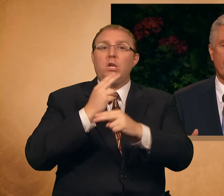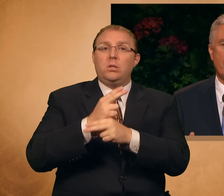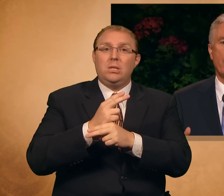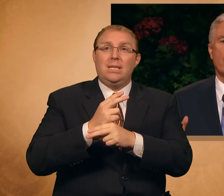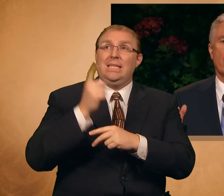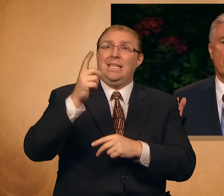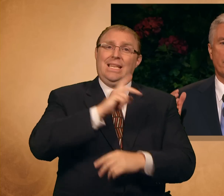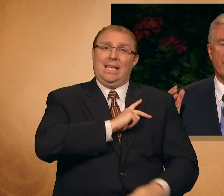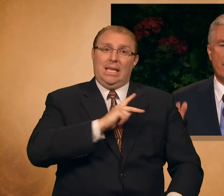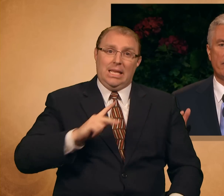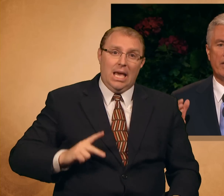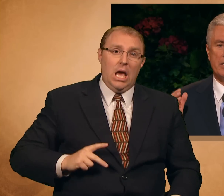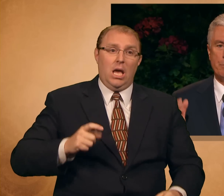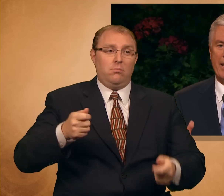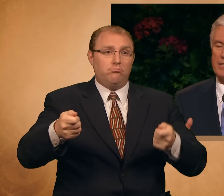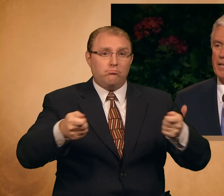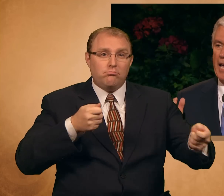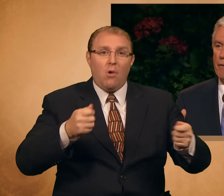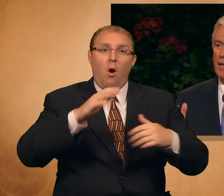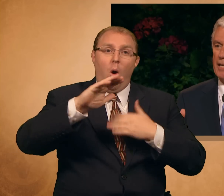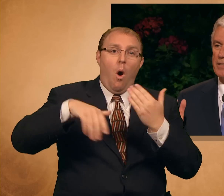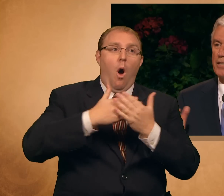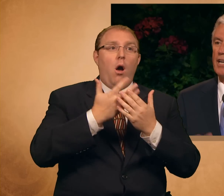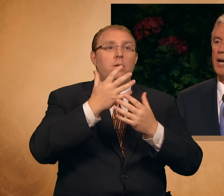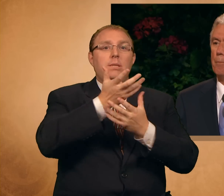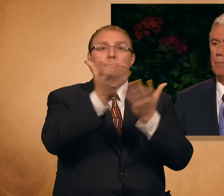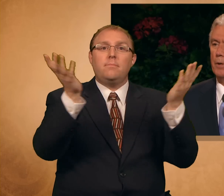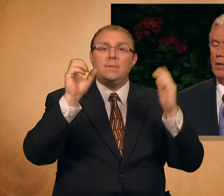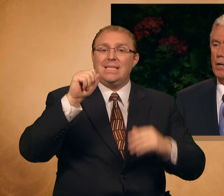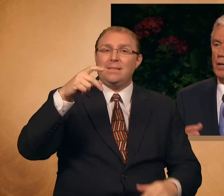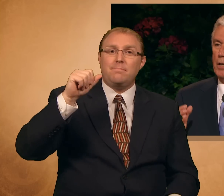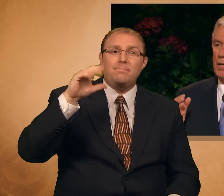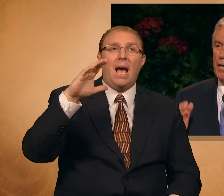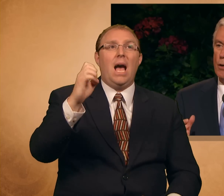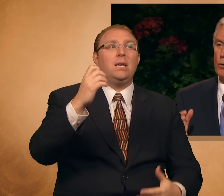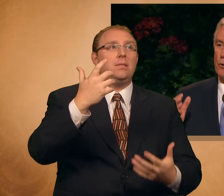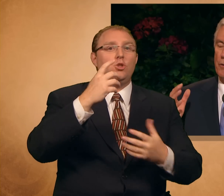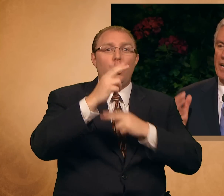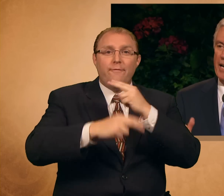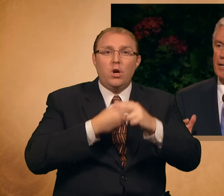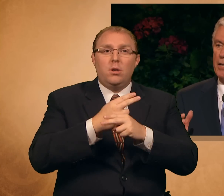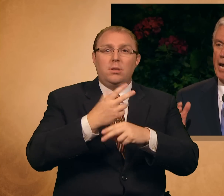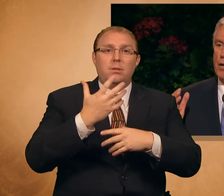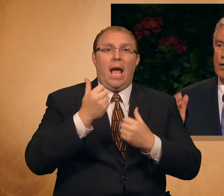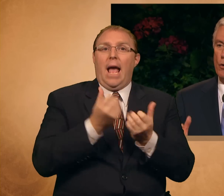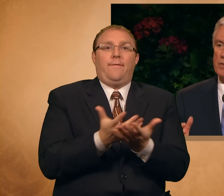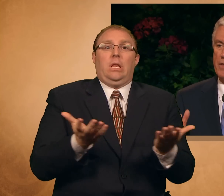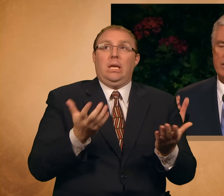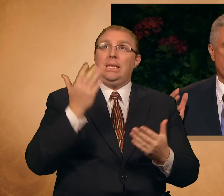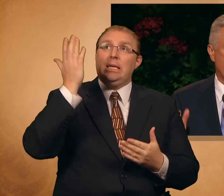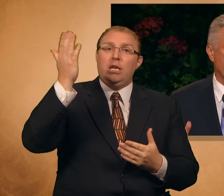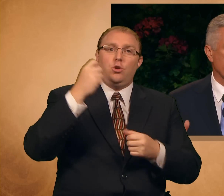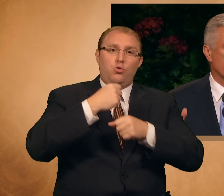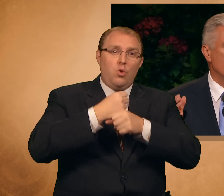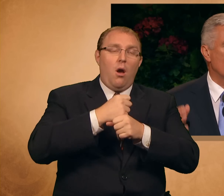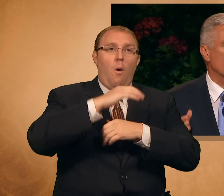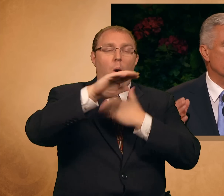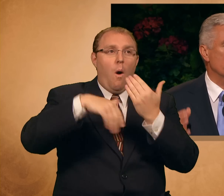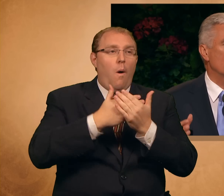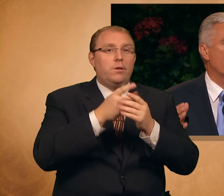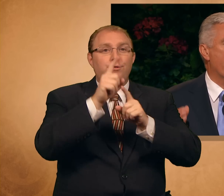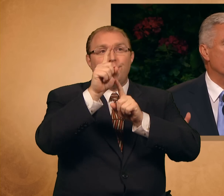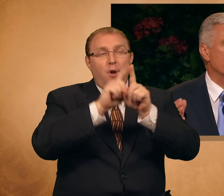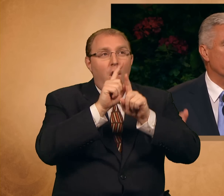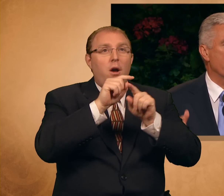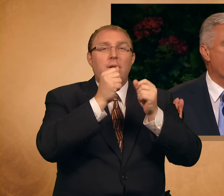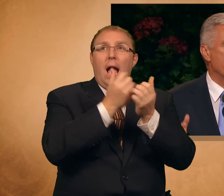King of infinite space and everlasting time. He who created and knows the stars, knows